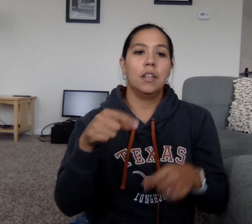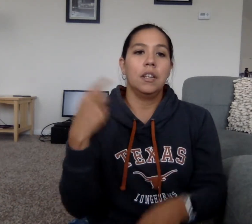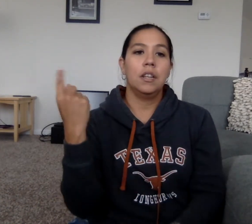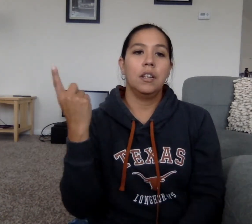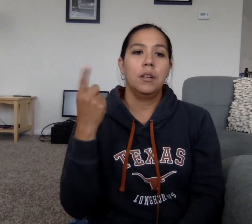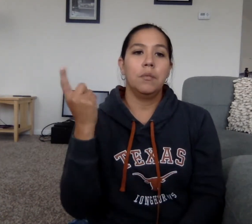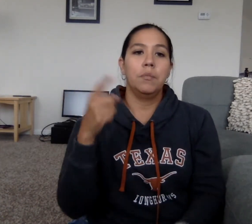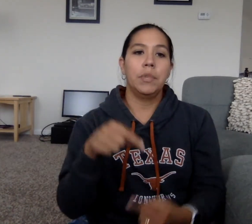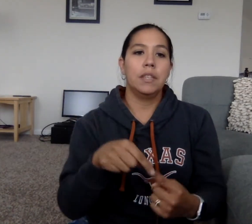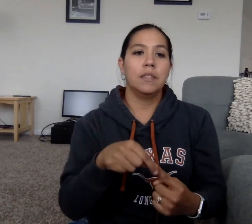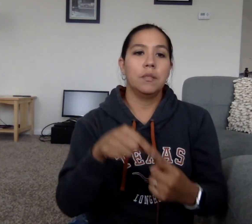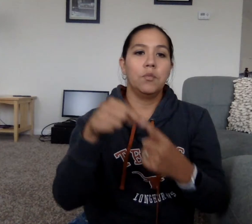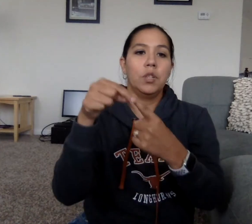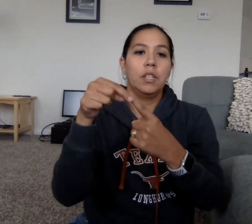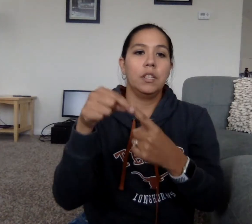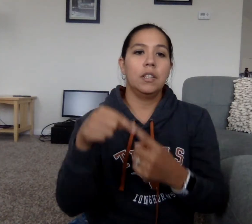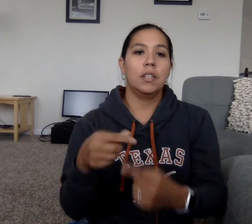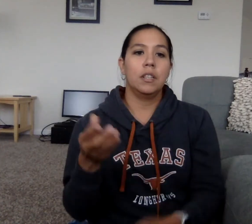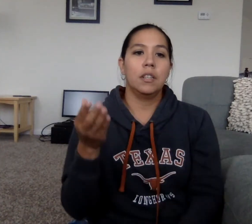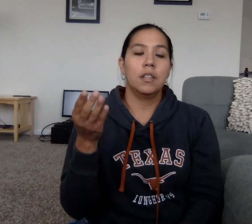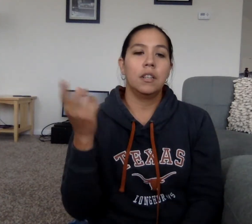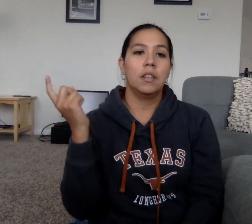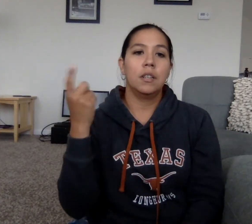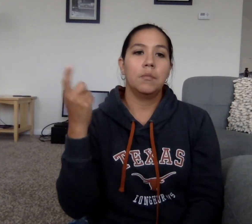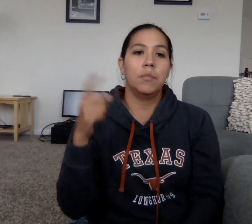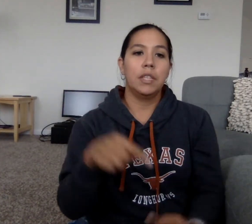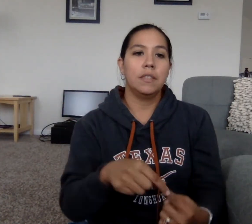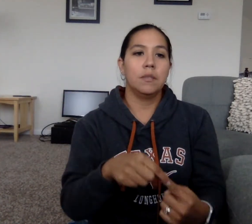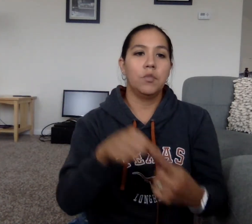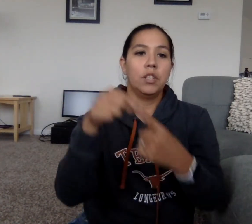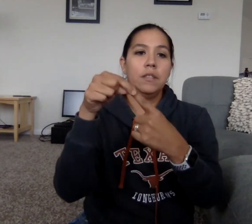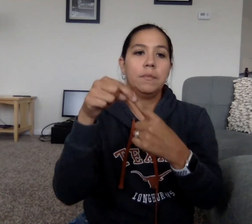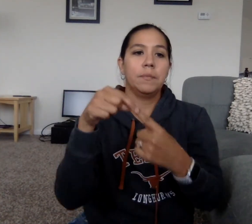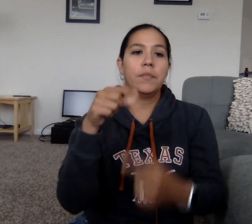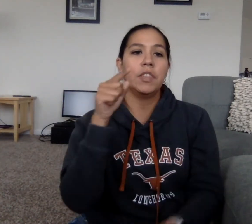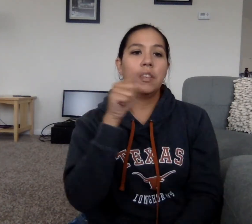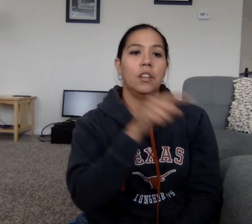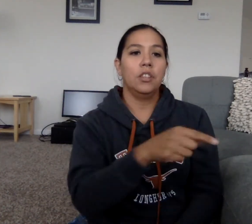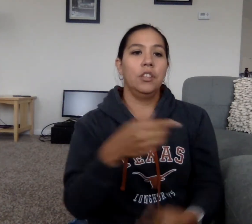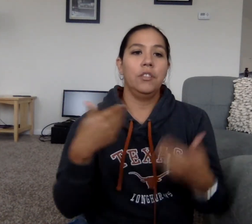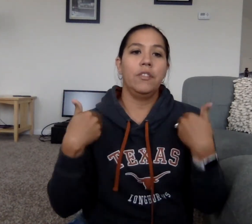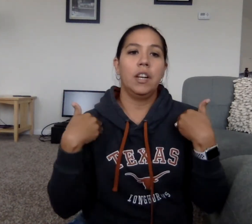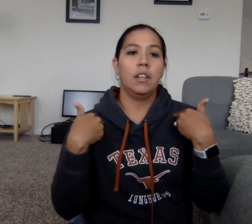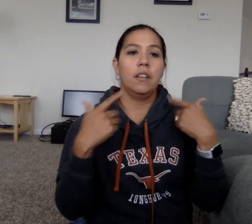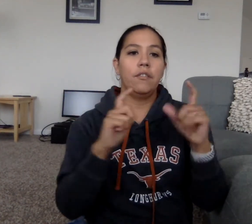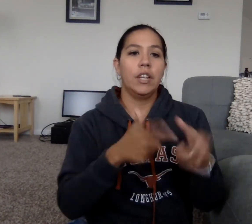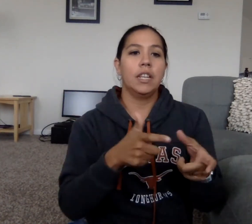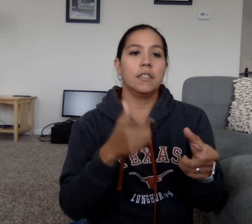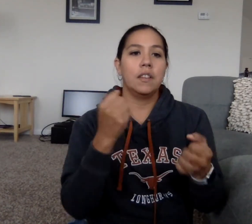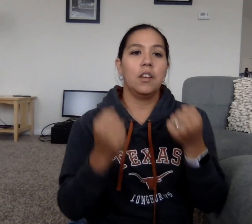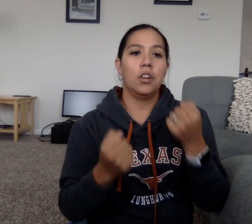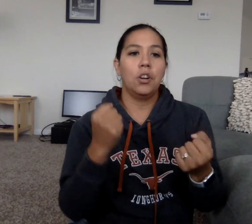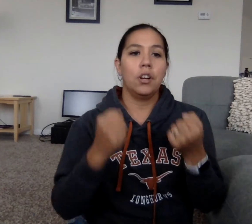be someone. Be someone. Be You've got a fast car.